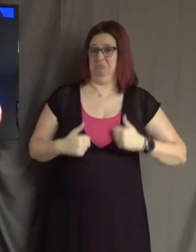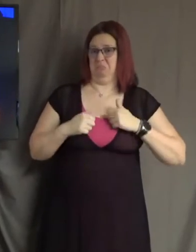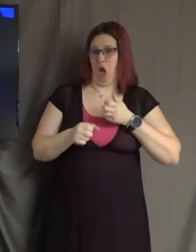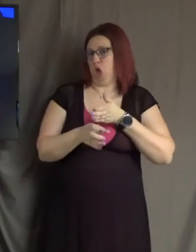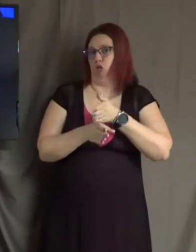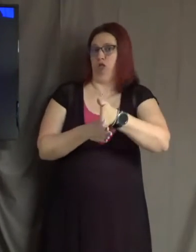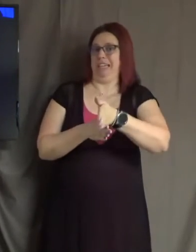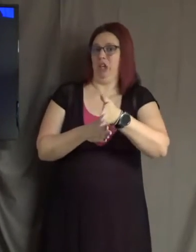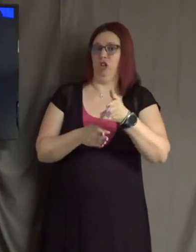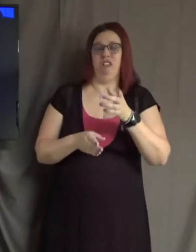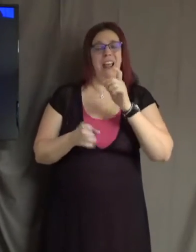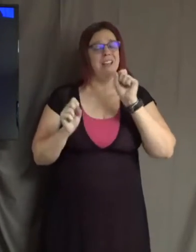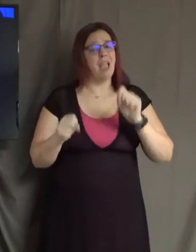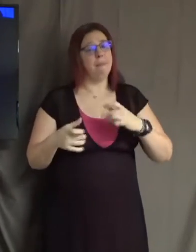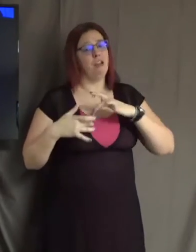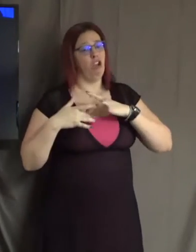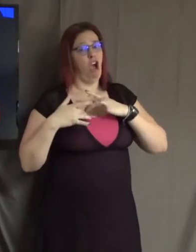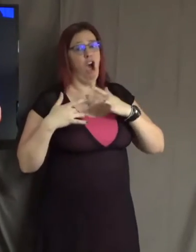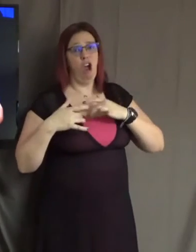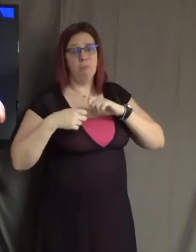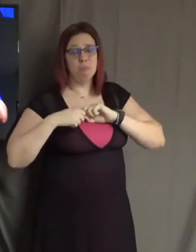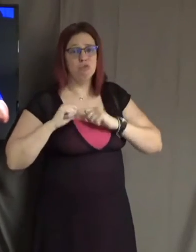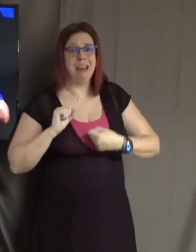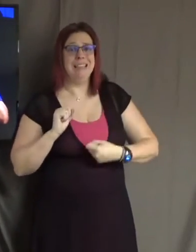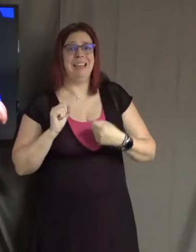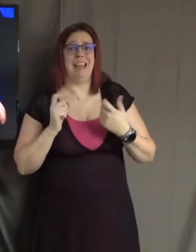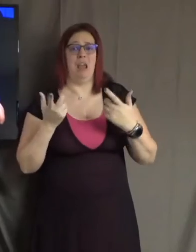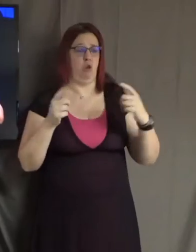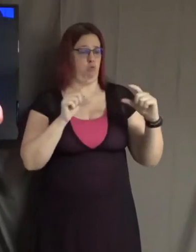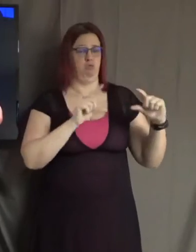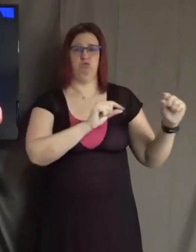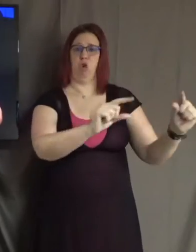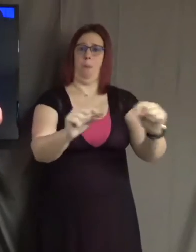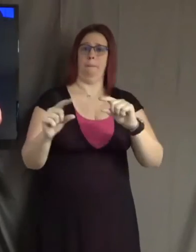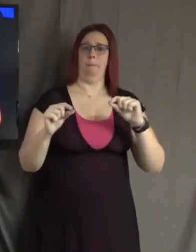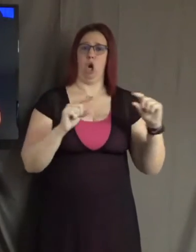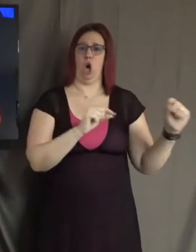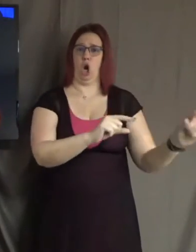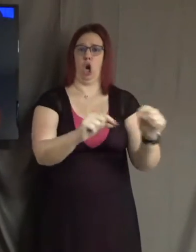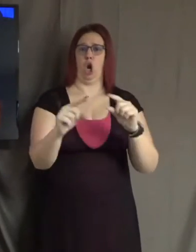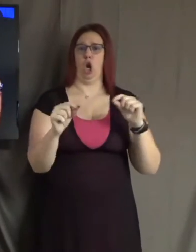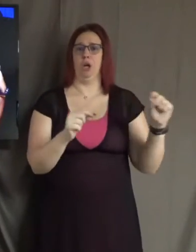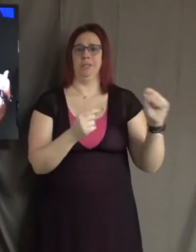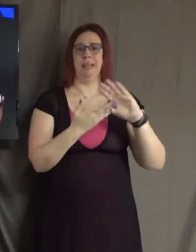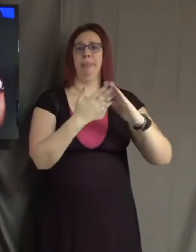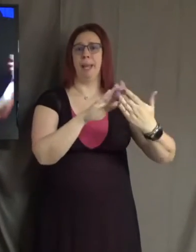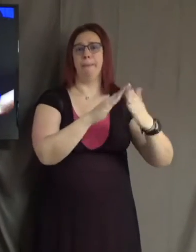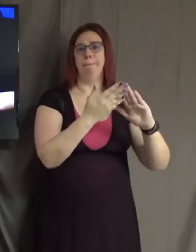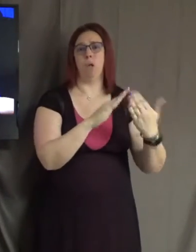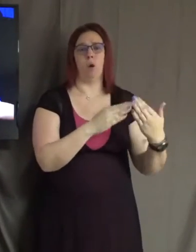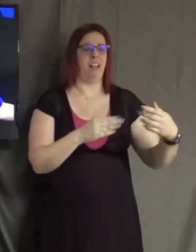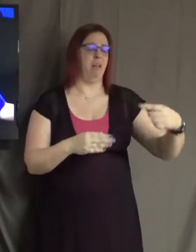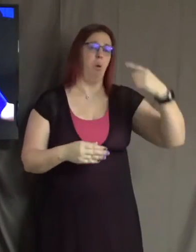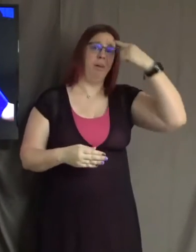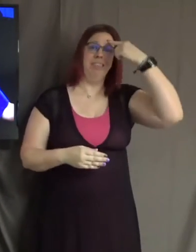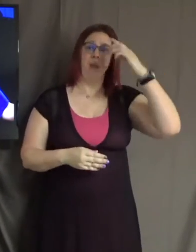the things that fly in terms of rumors in the community, things people say in the community that we think are never going to get back to that person.